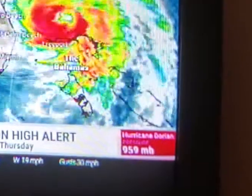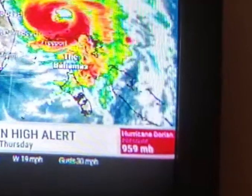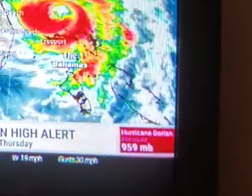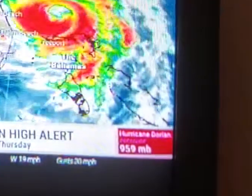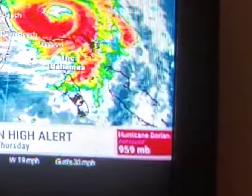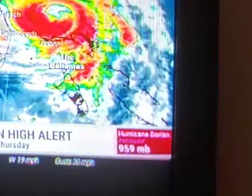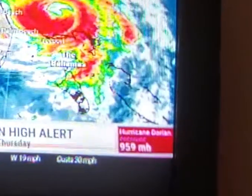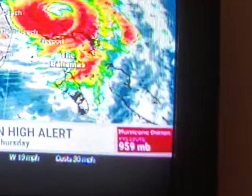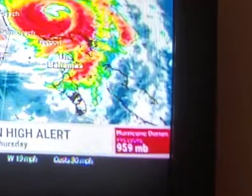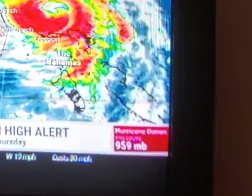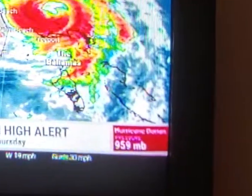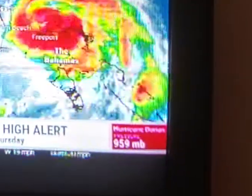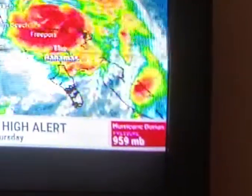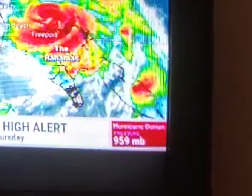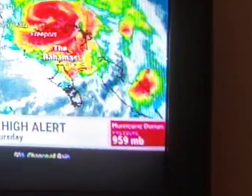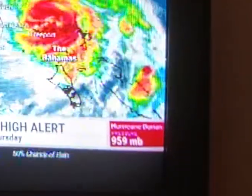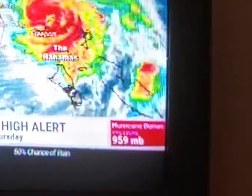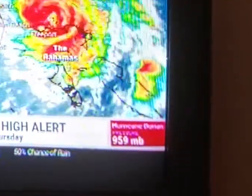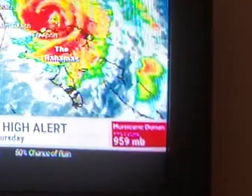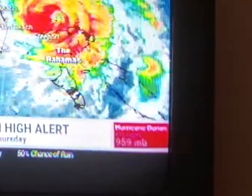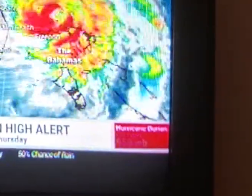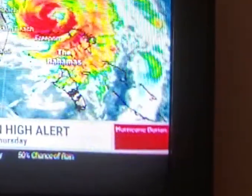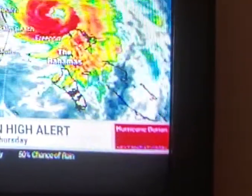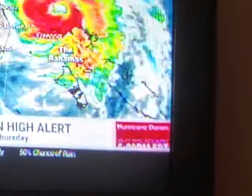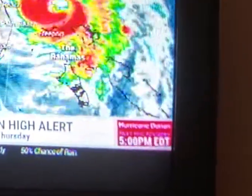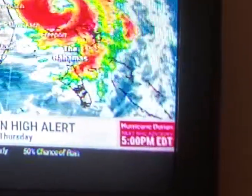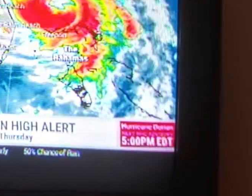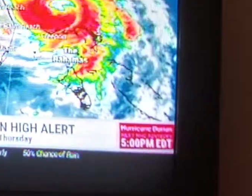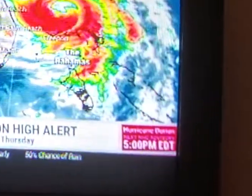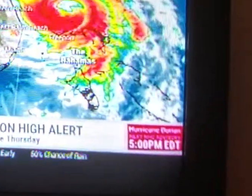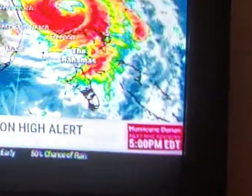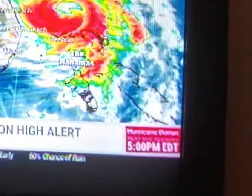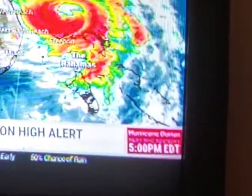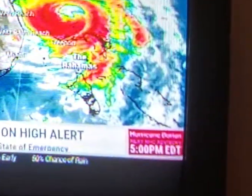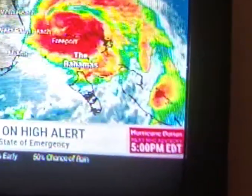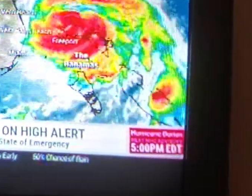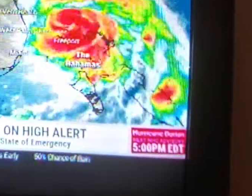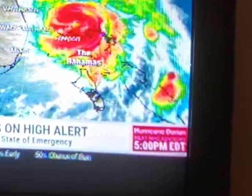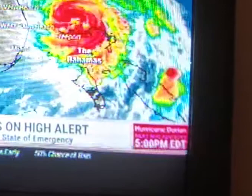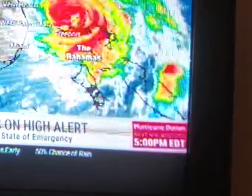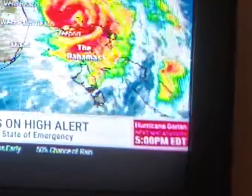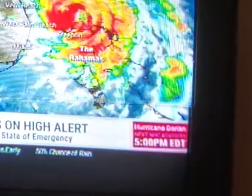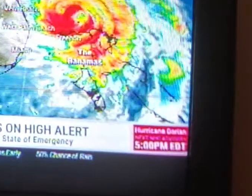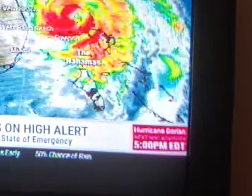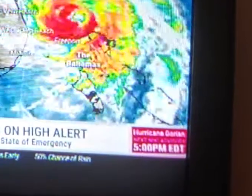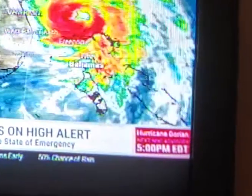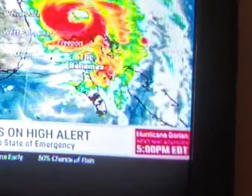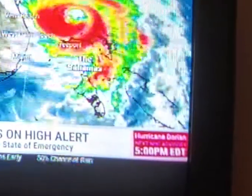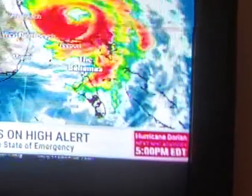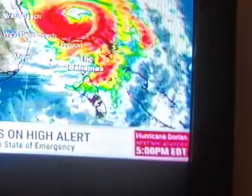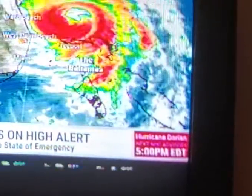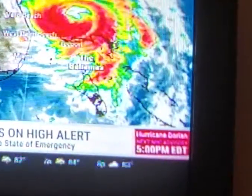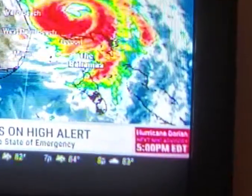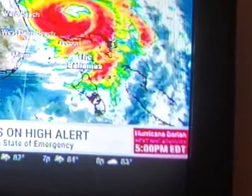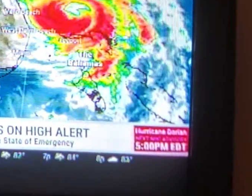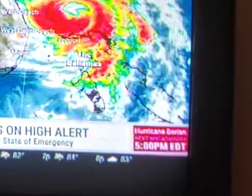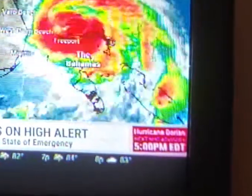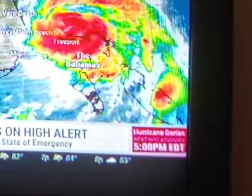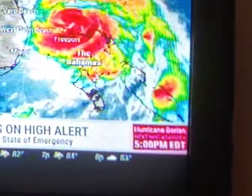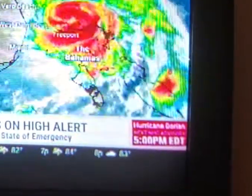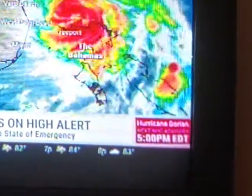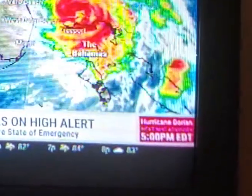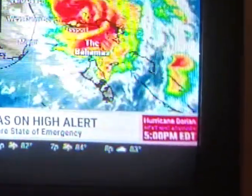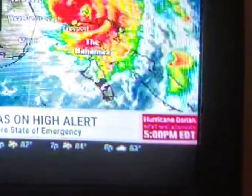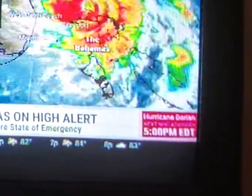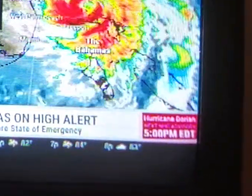waters. Hurricane coming my way. I know that I'll be safe. He's the foundation of my